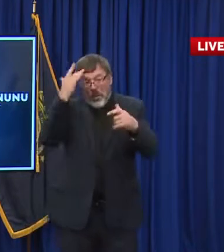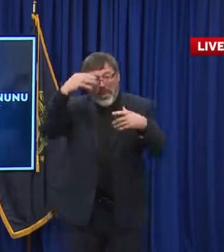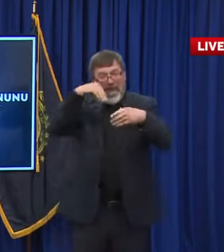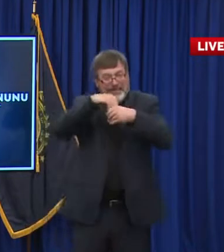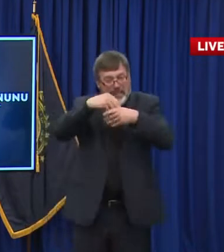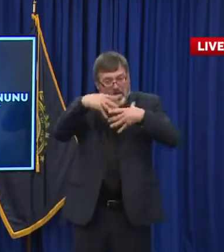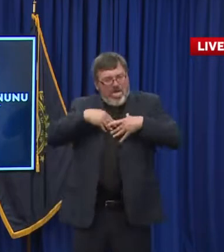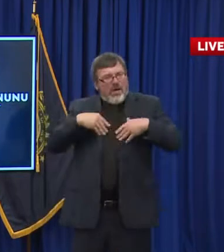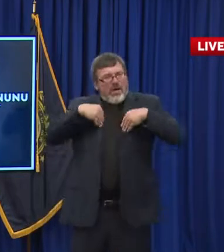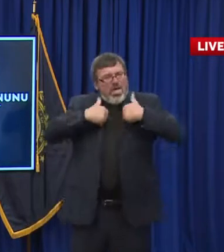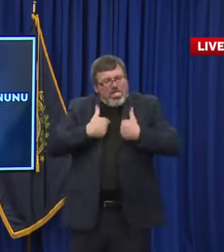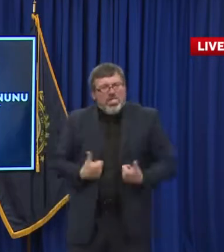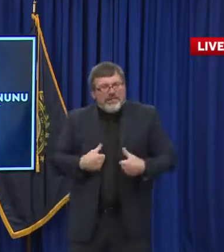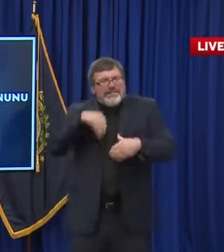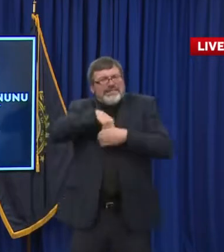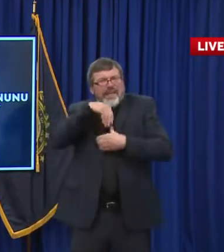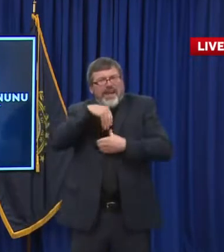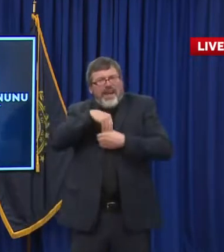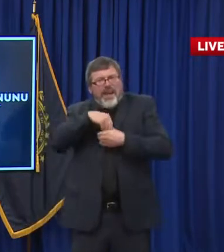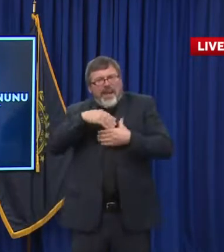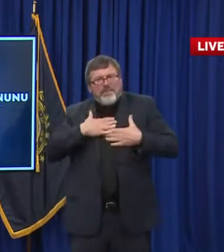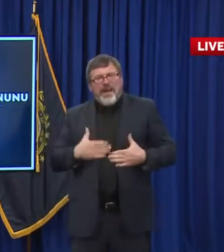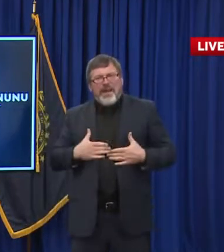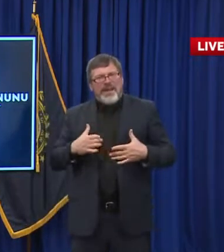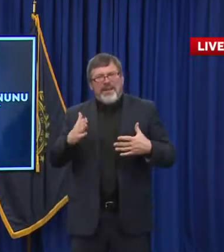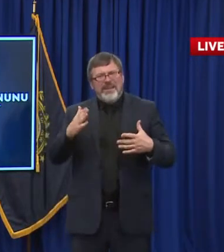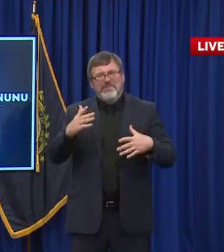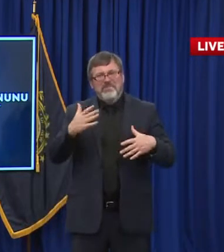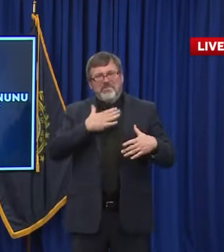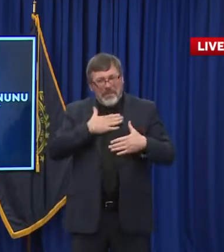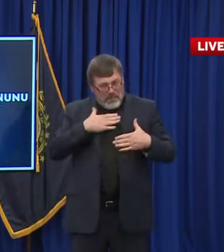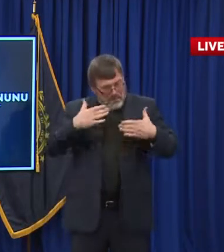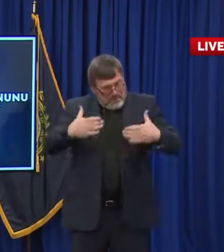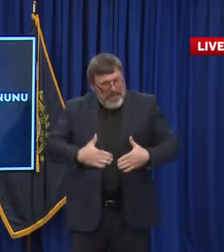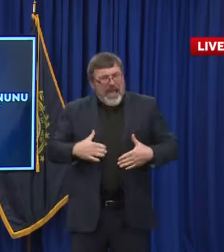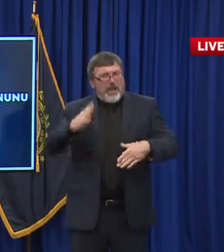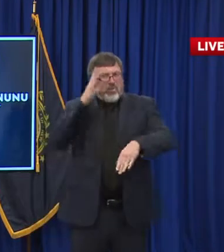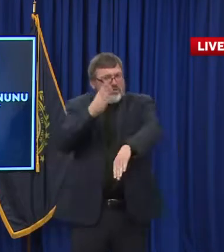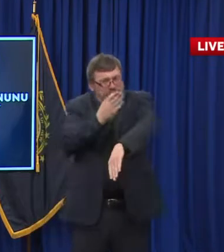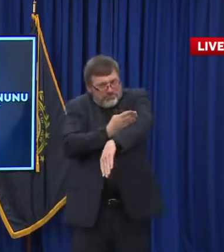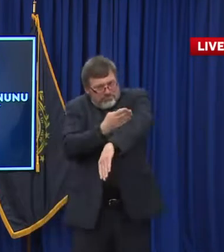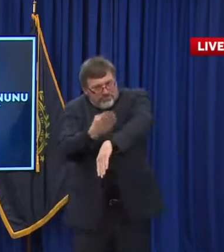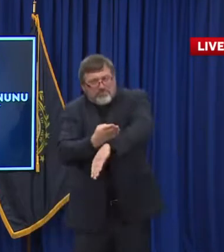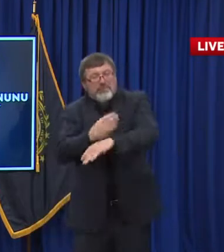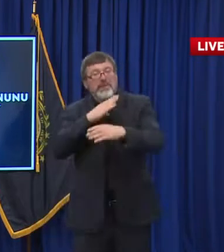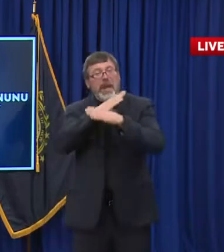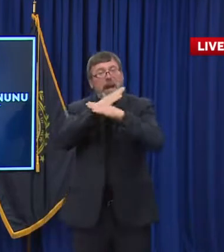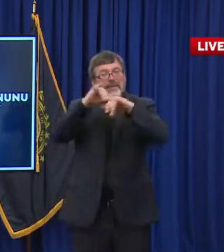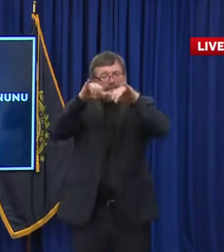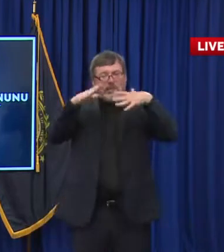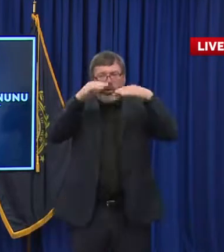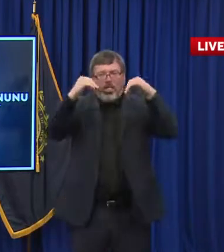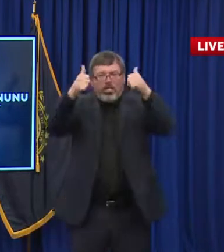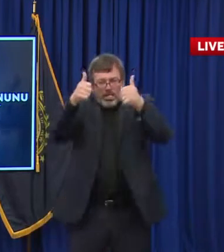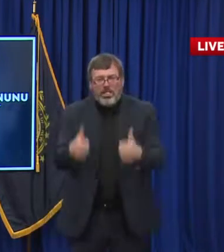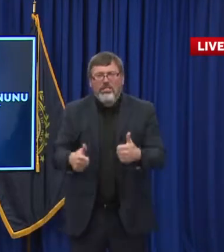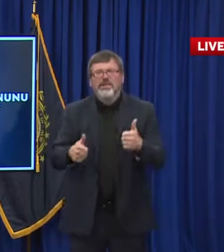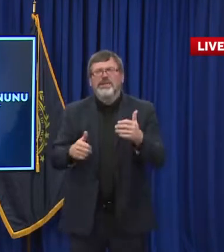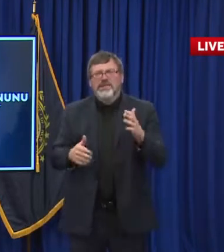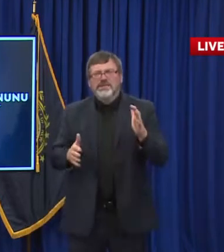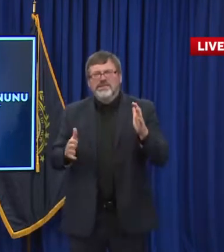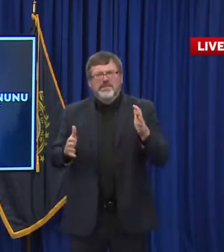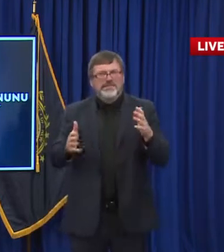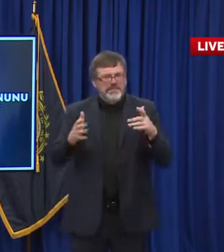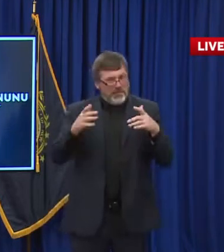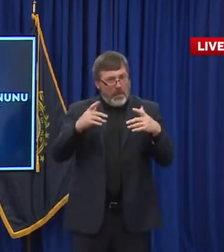systems are getting weaker, right? The COVID virus didn't go away. Its attack rate didn't drop. Its ability to infect 100 people